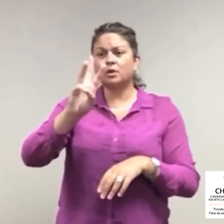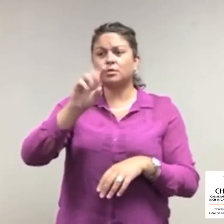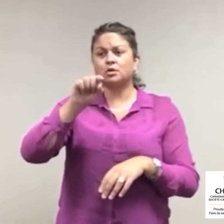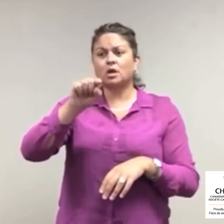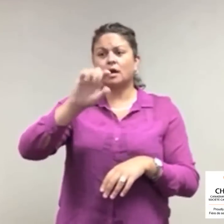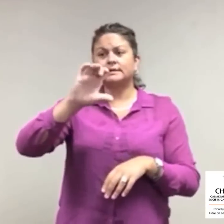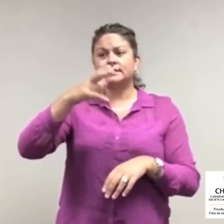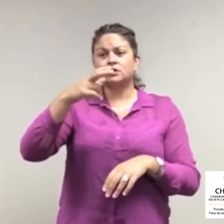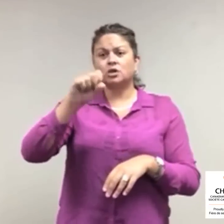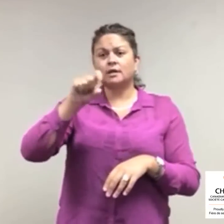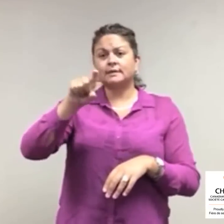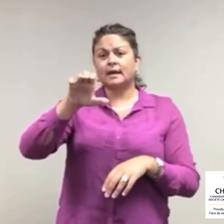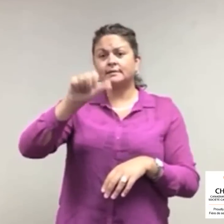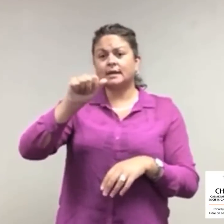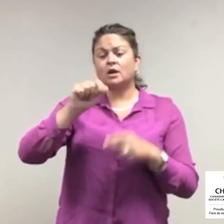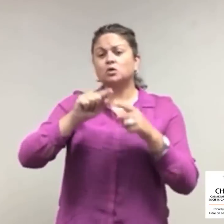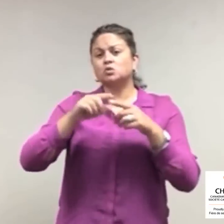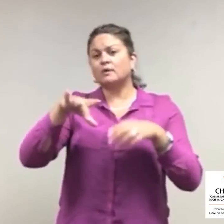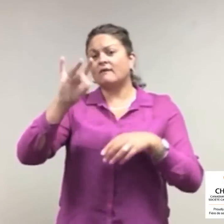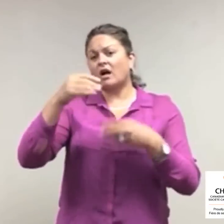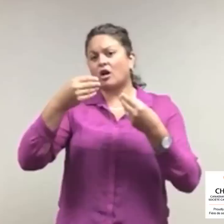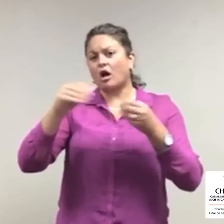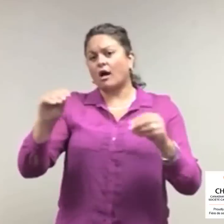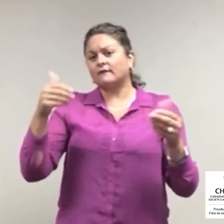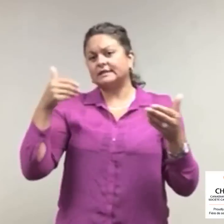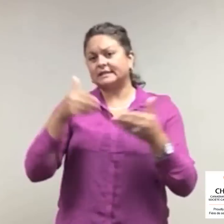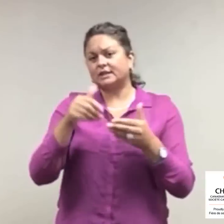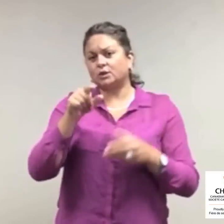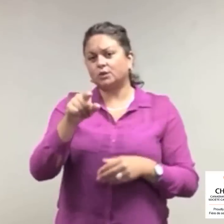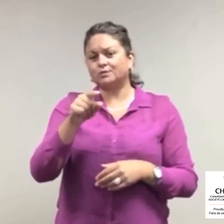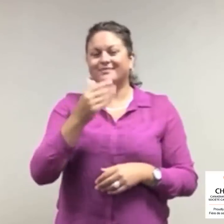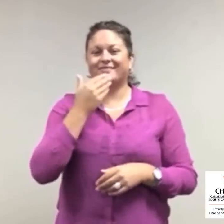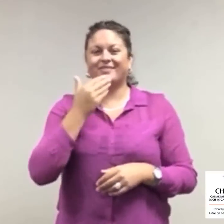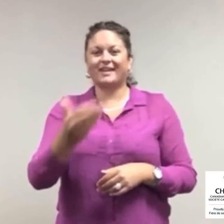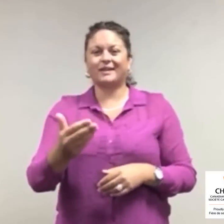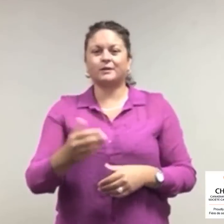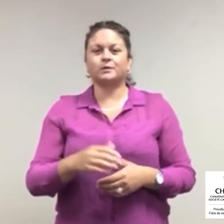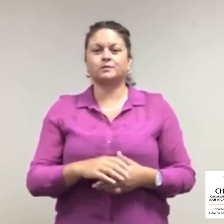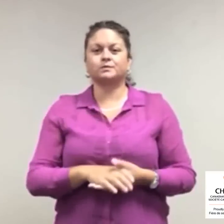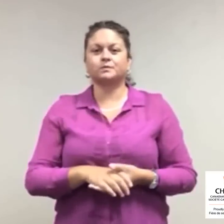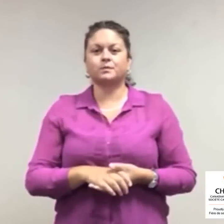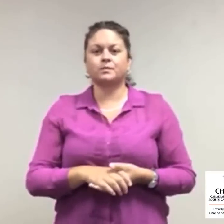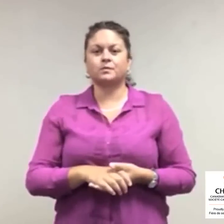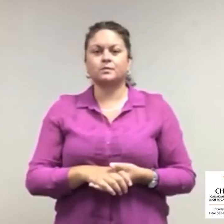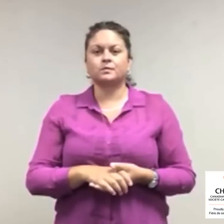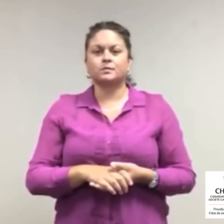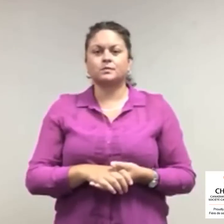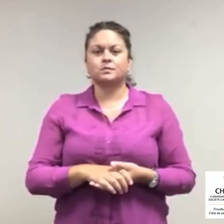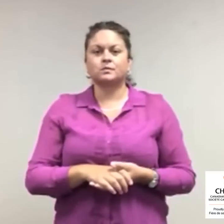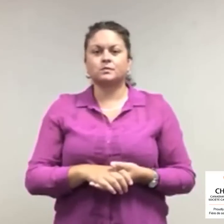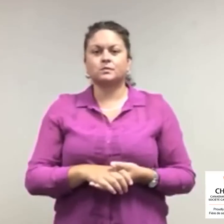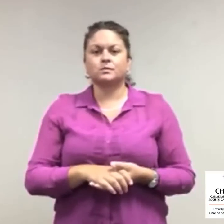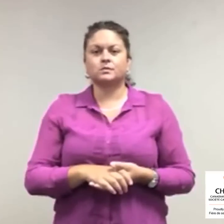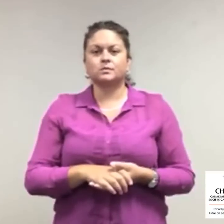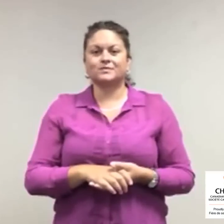And also you can look at the website www.chs.ca to find the office nearest you.